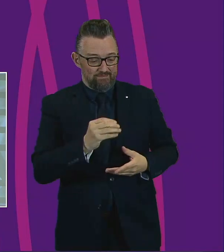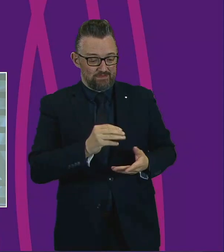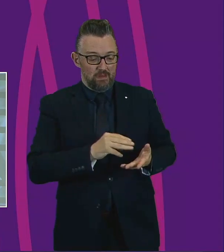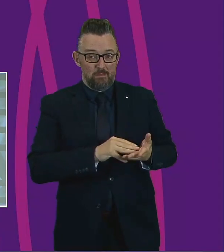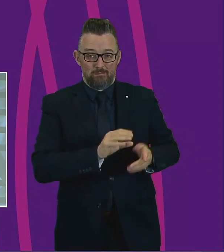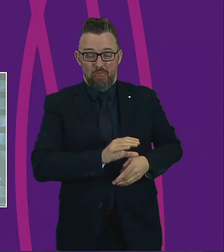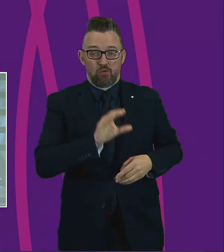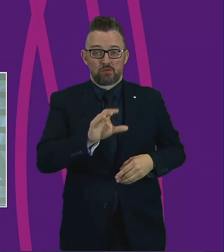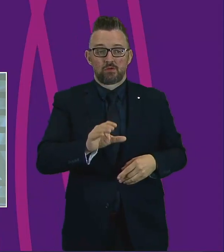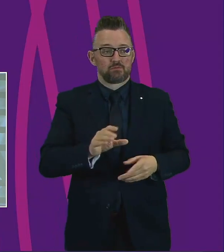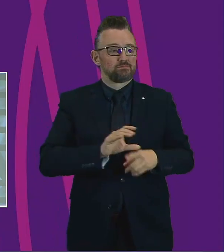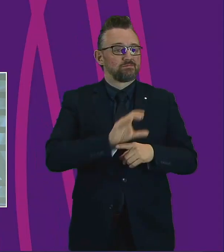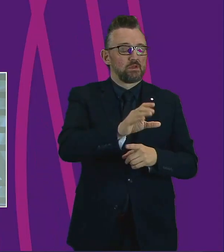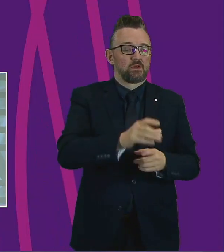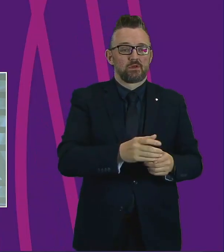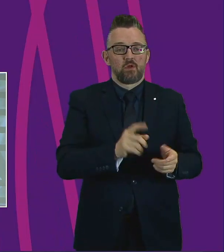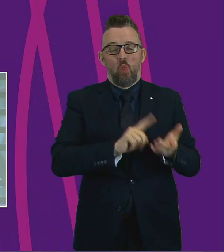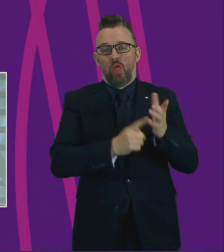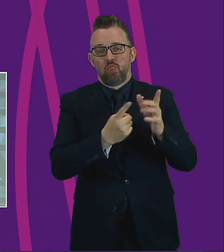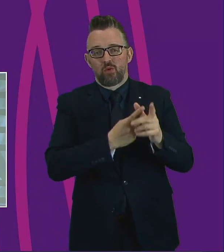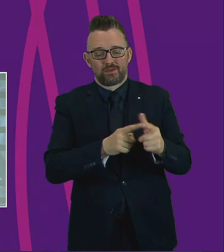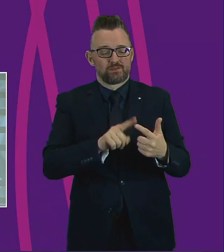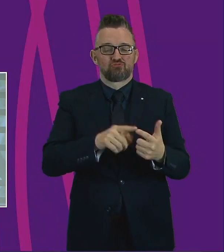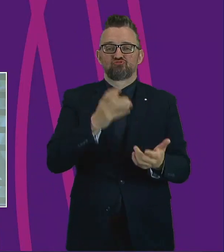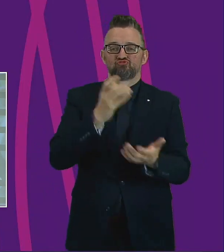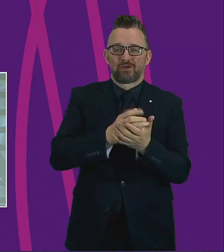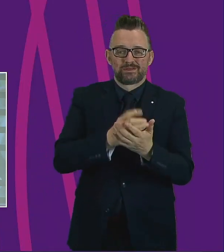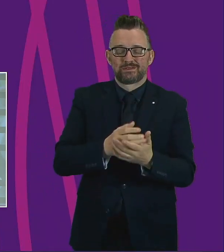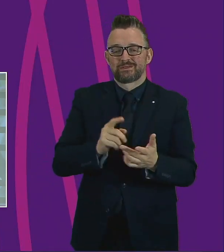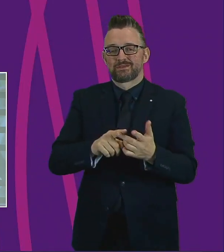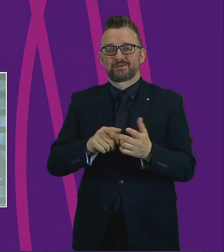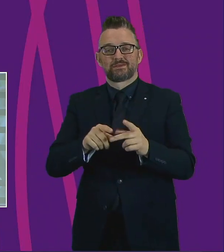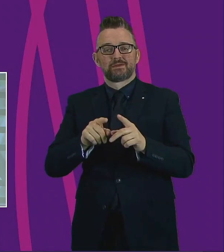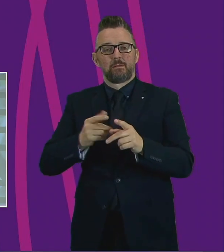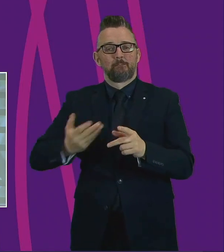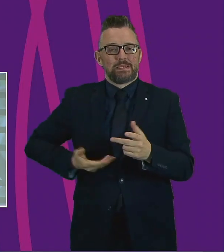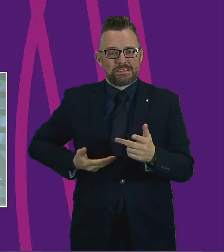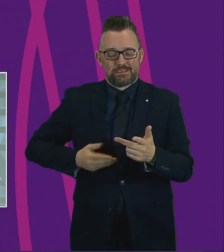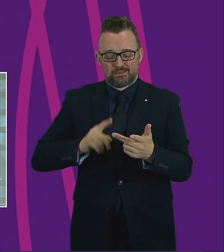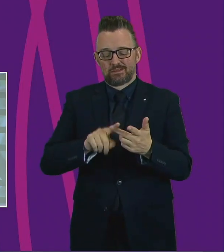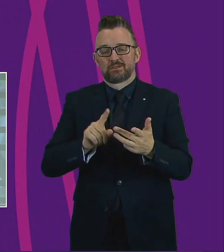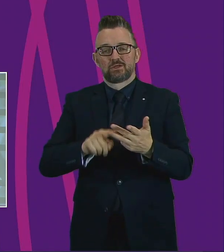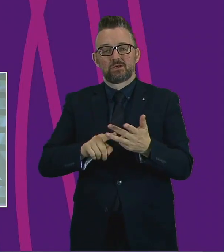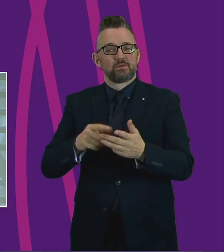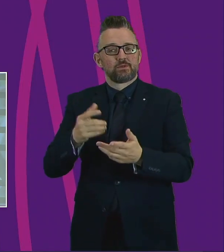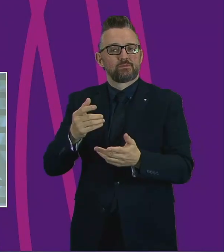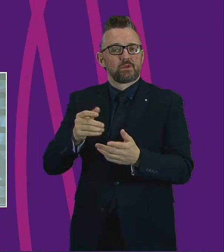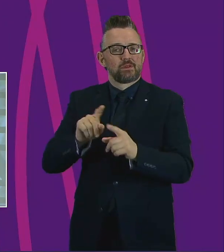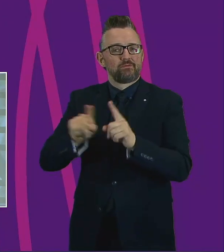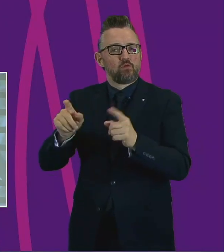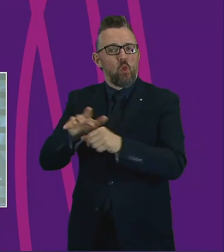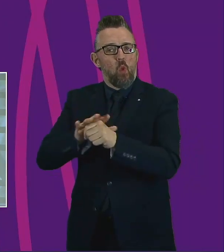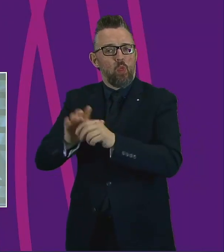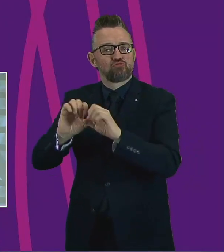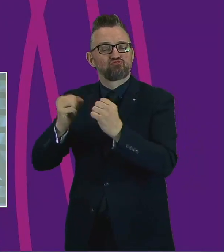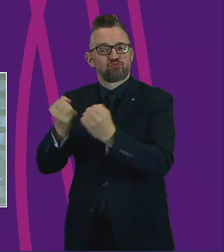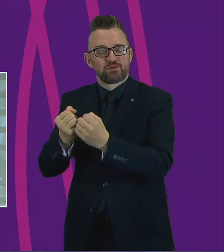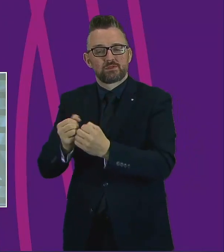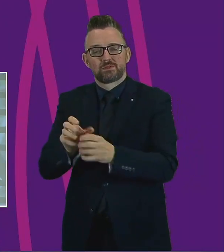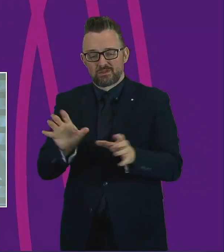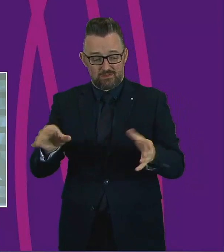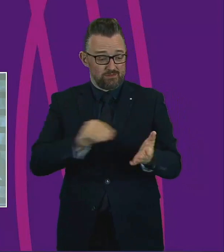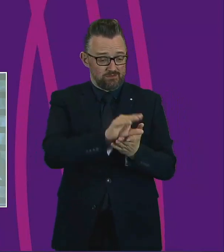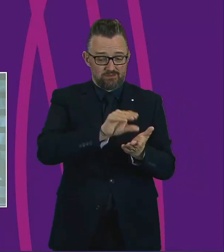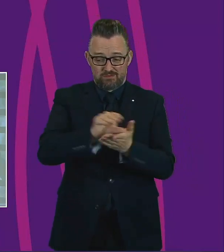local authorities, to charities, to businesses and to community groups. And the watchwords have been flexibility and delivery on the